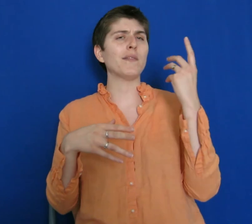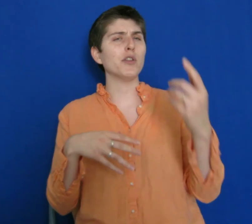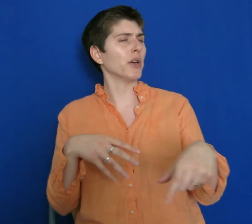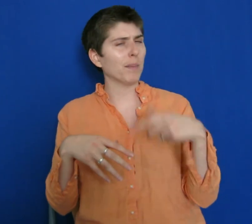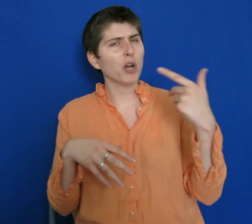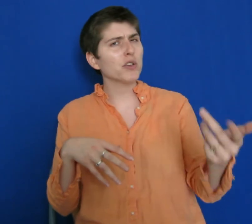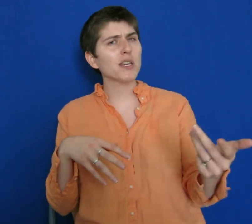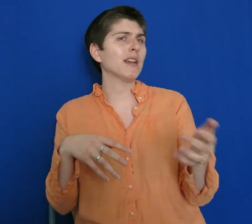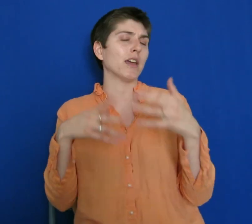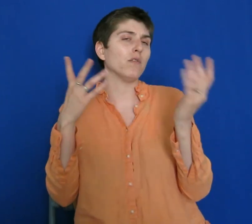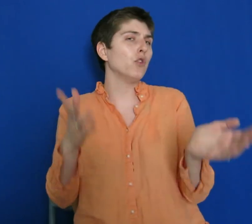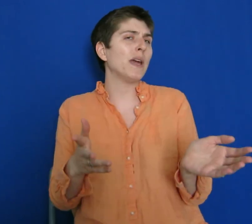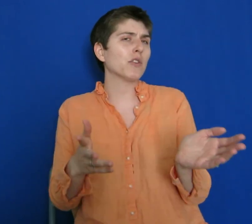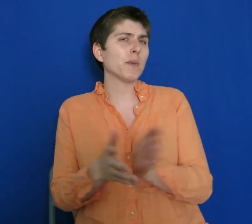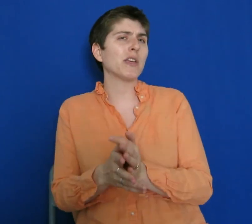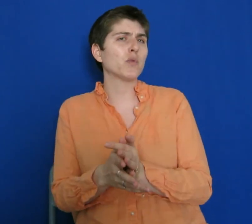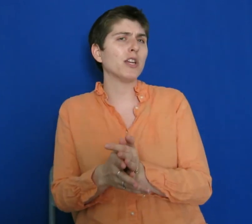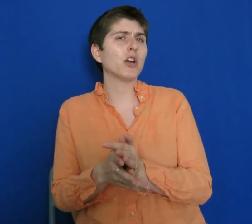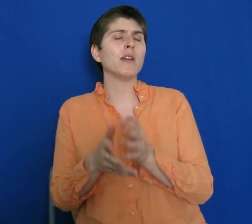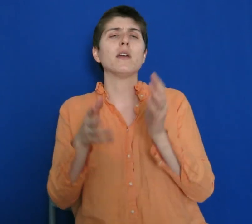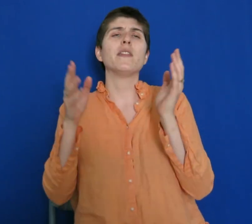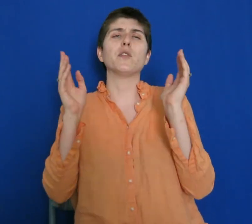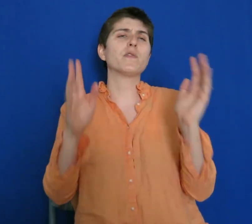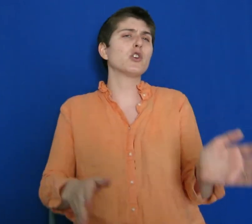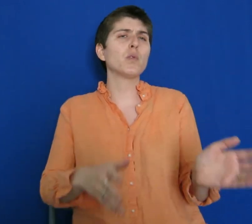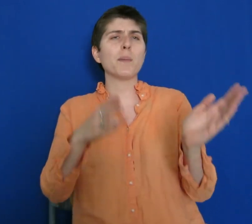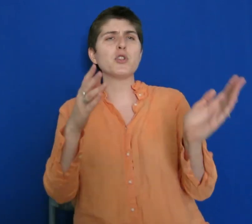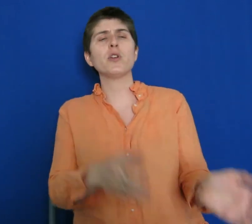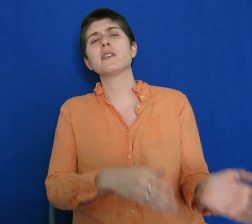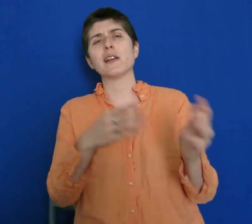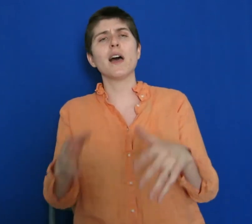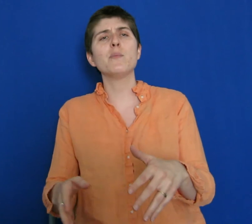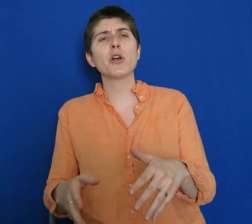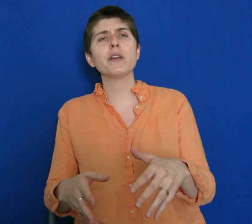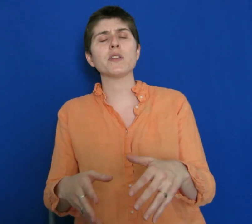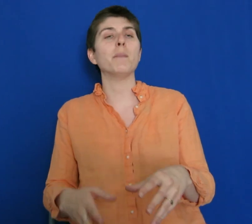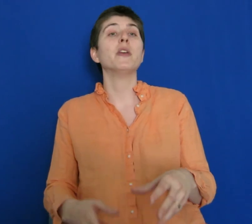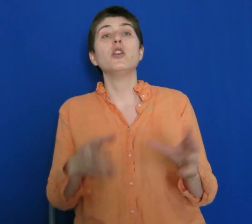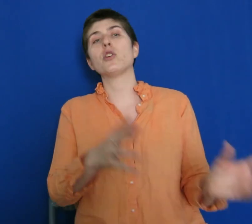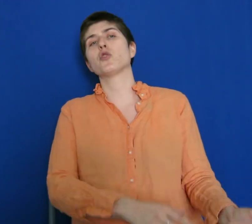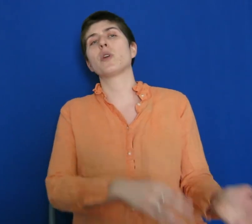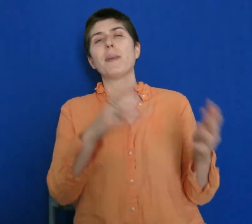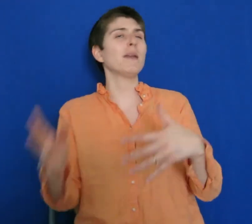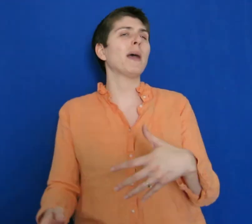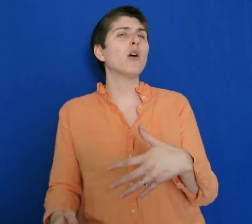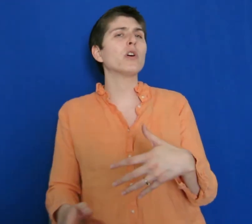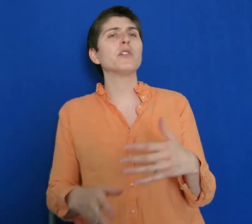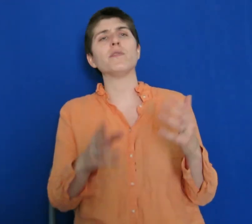volunteering in person, like in a food bank or something is really good. Then there's virtual opportunities like libraries. You can also try pen pal world to